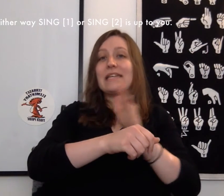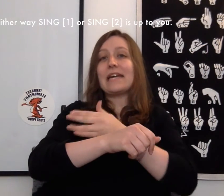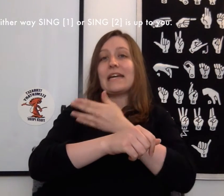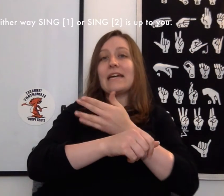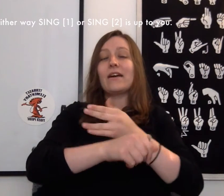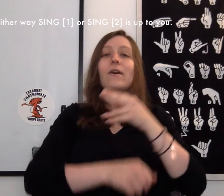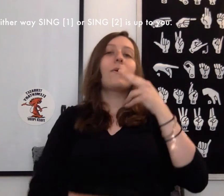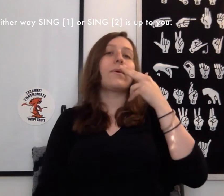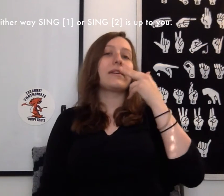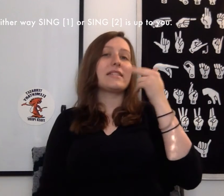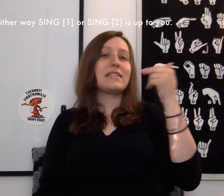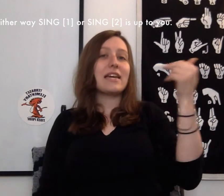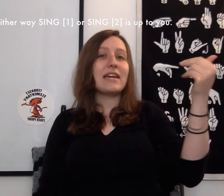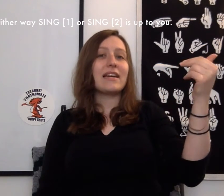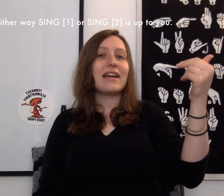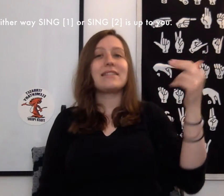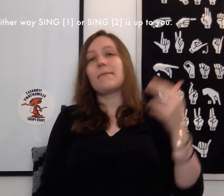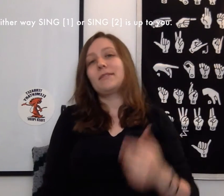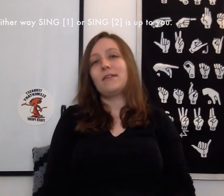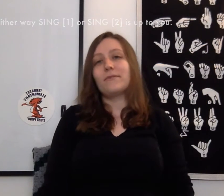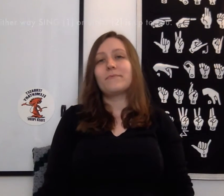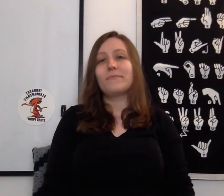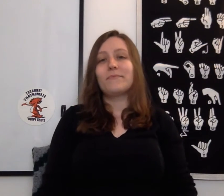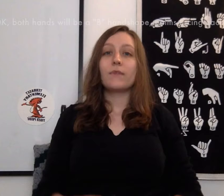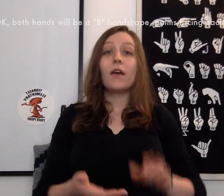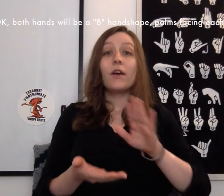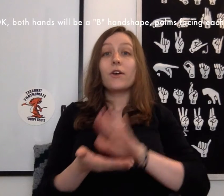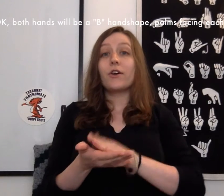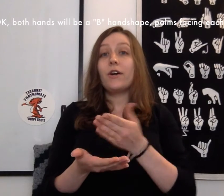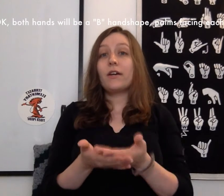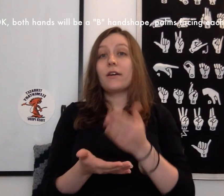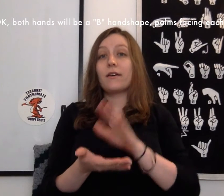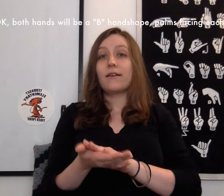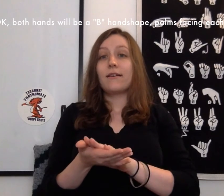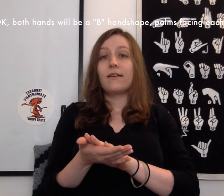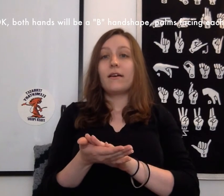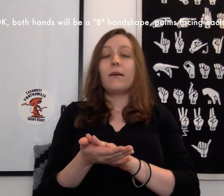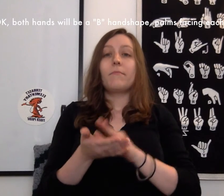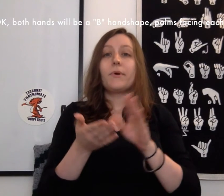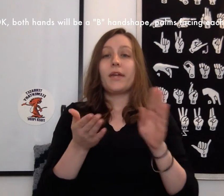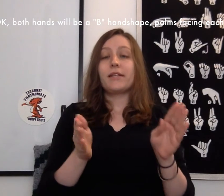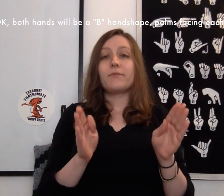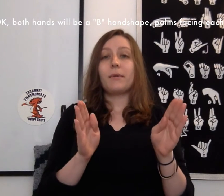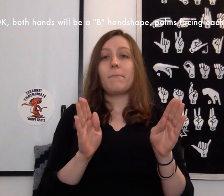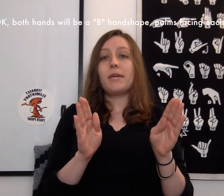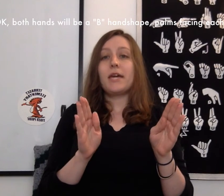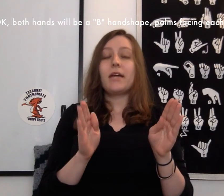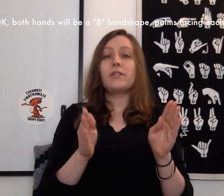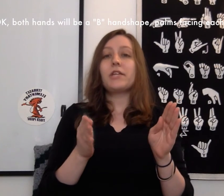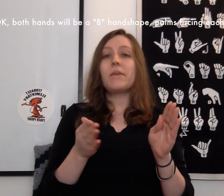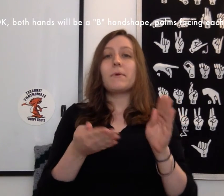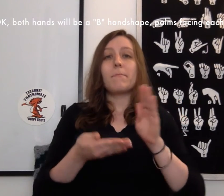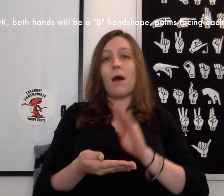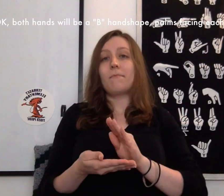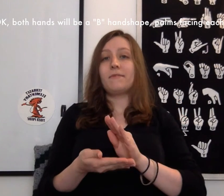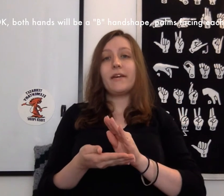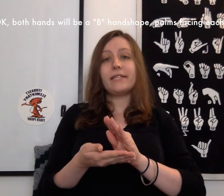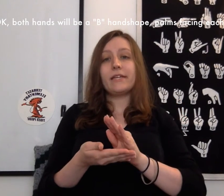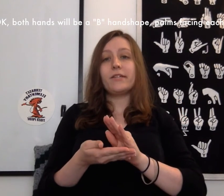sing or sing is up to you. Cook. Both hands will be a B hand shape, palms facing each